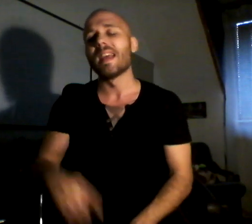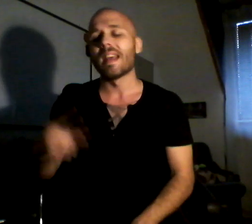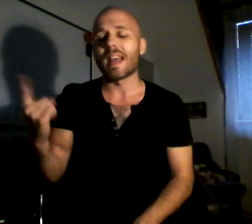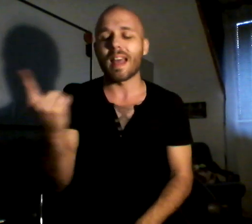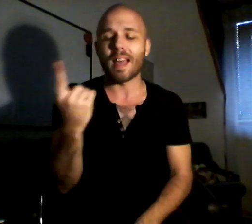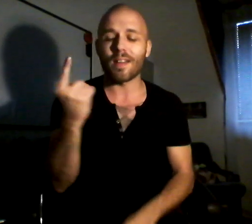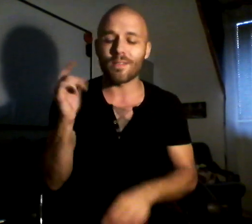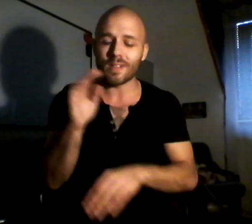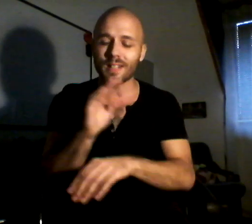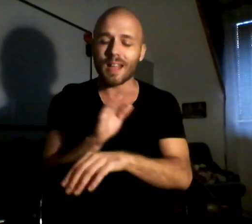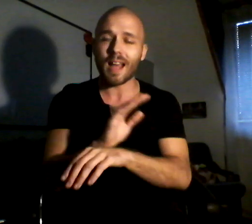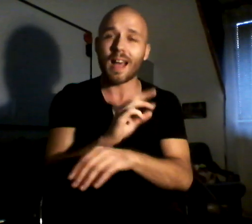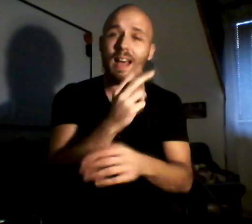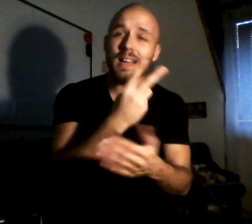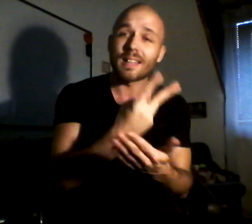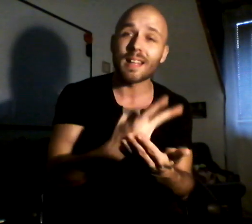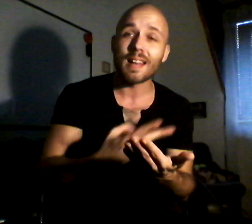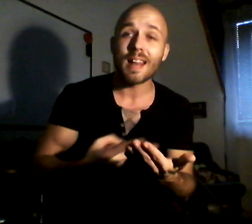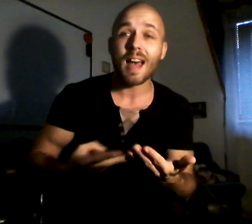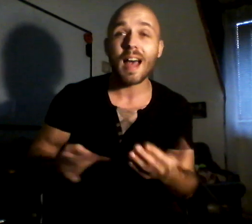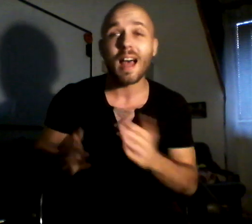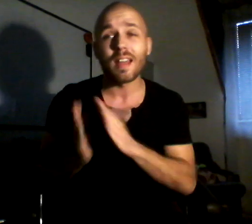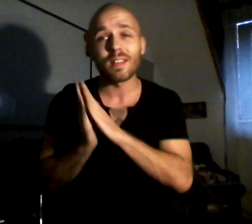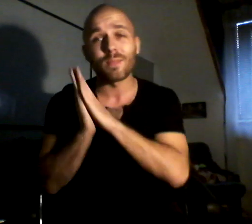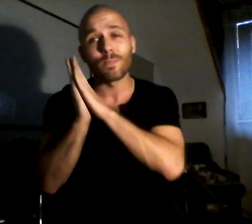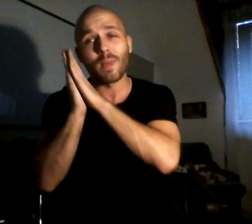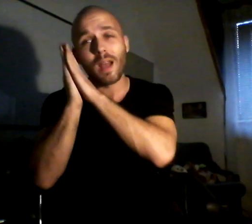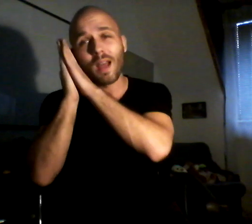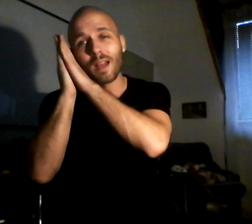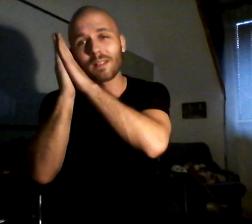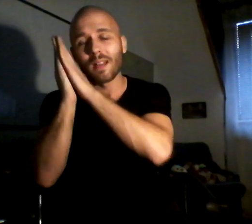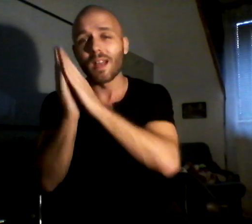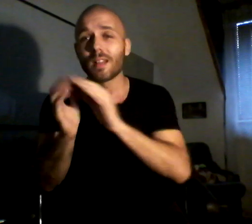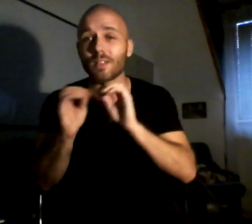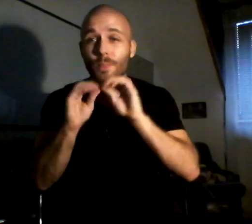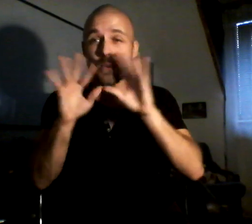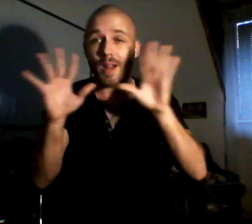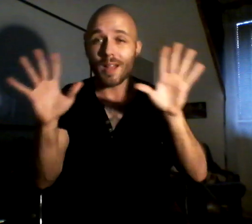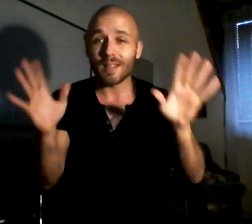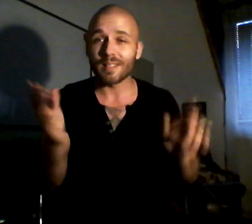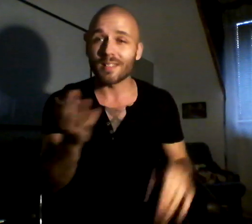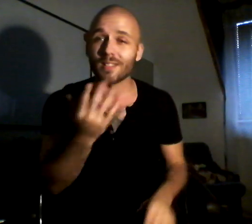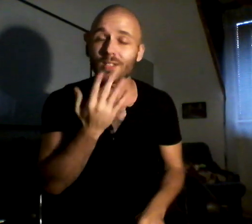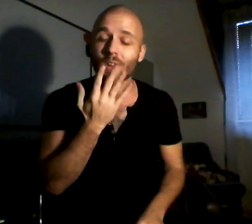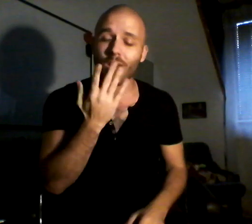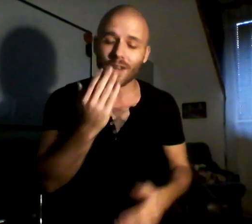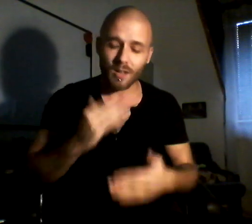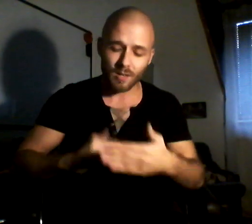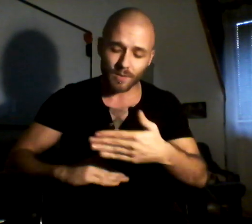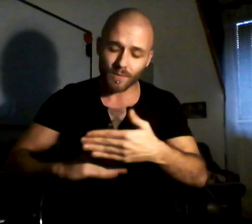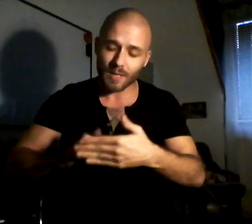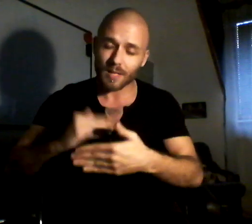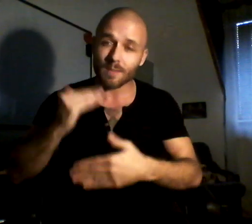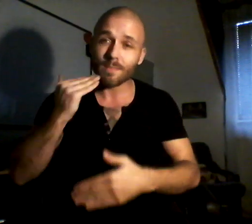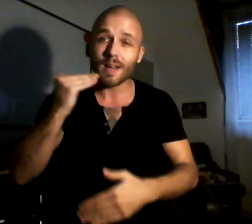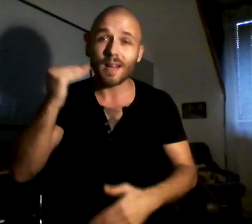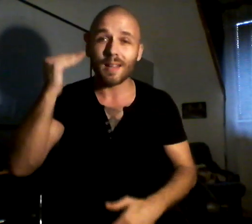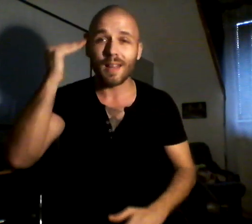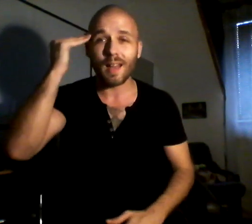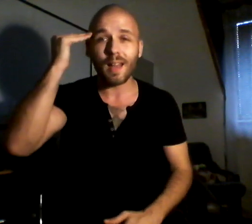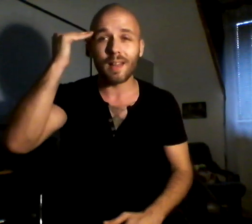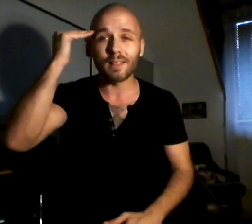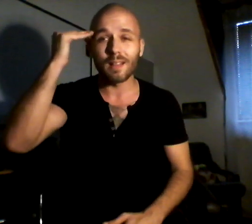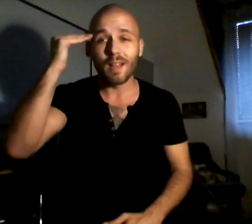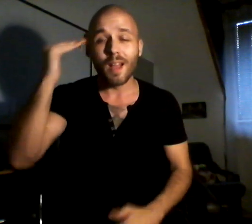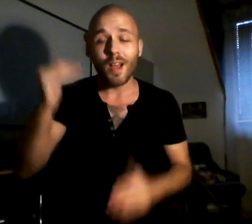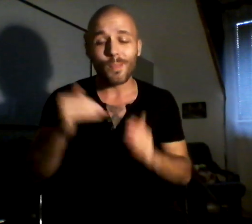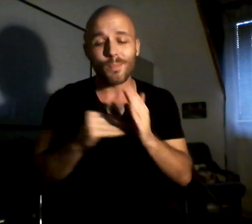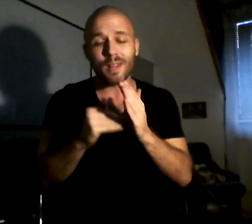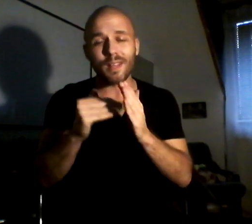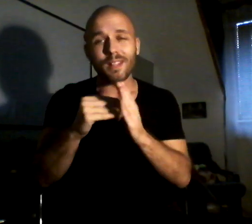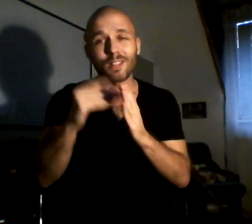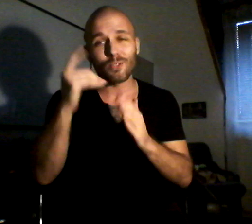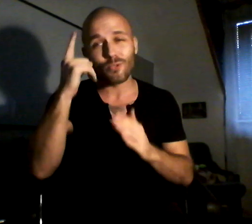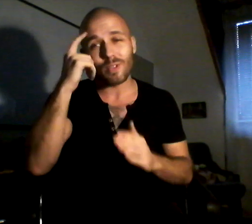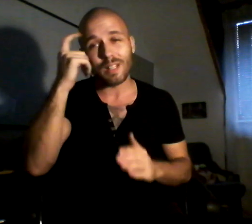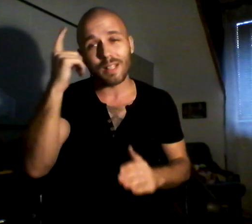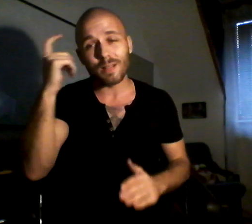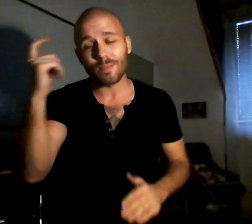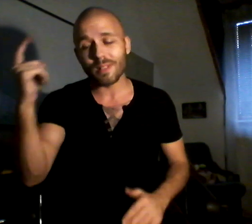But every night I lie back, the brightest colors fill my head. A million dreams